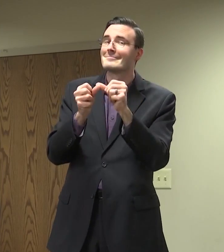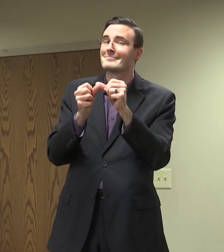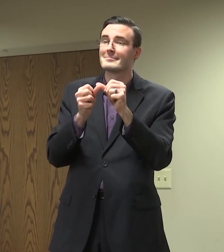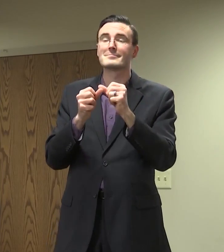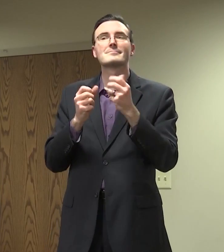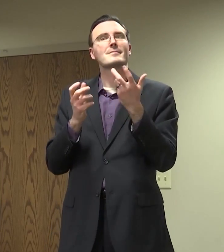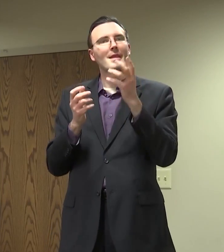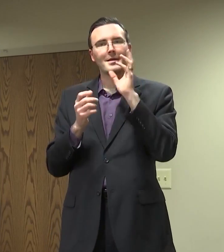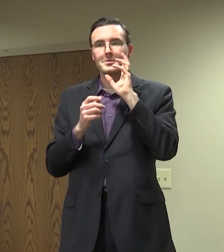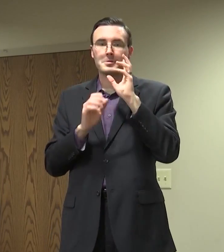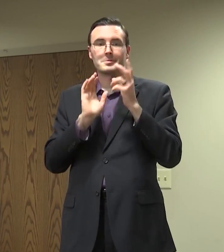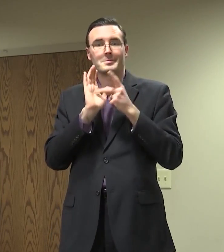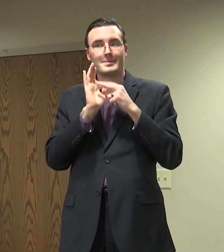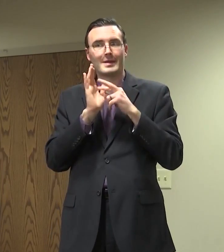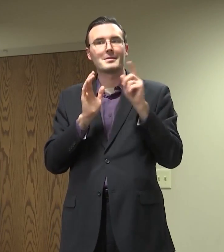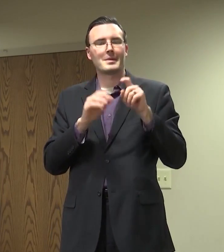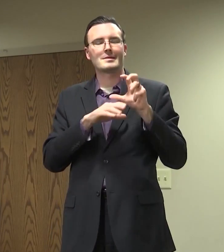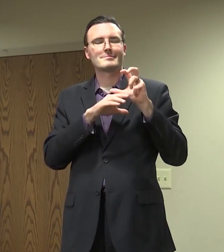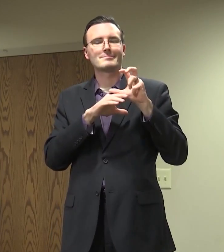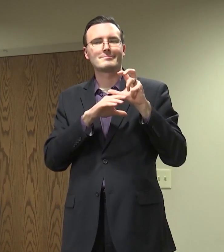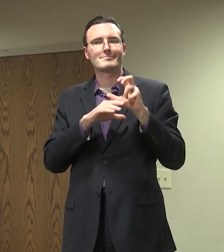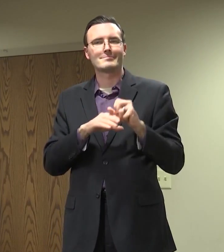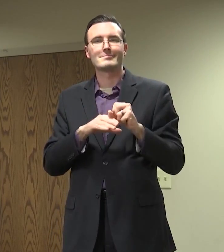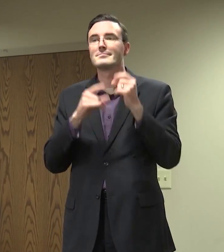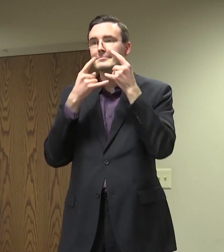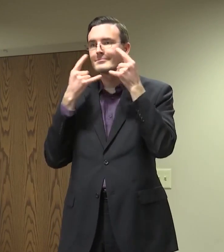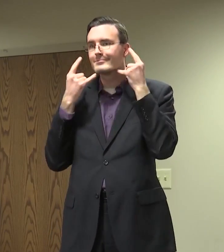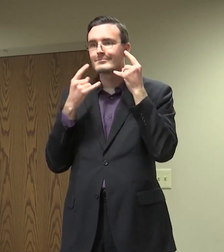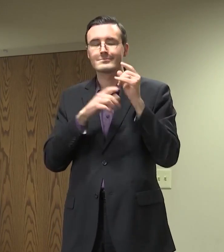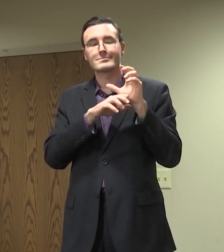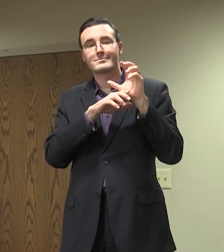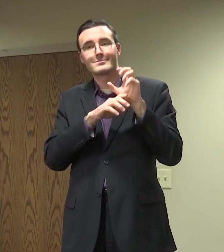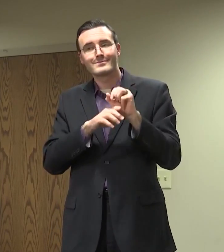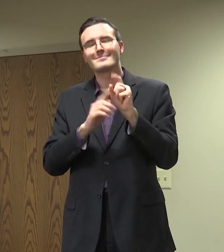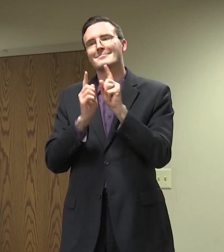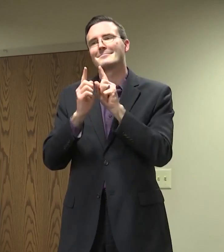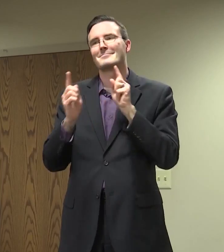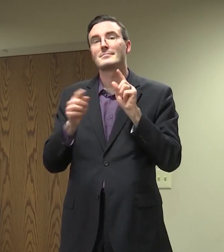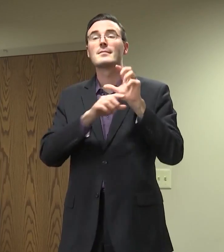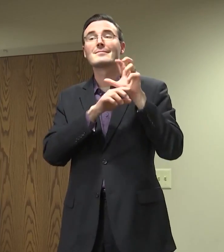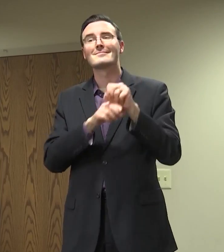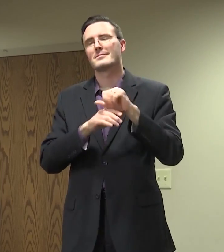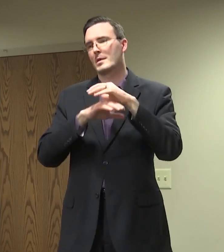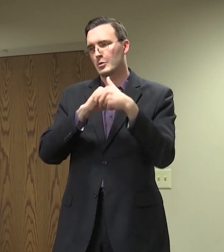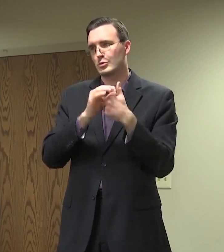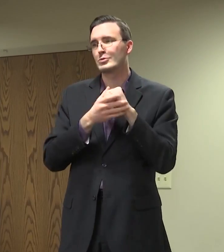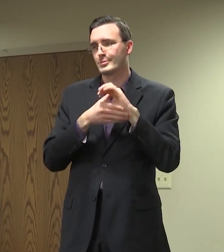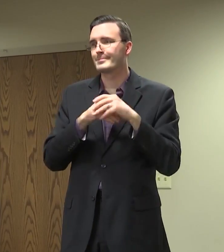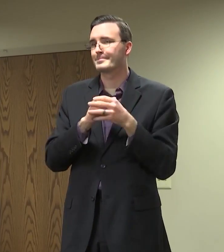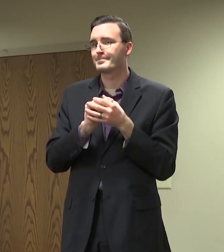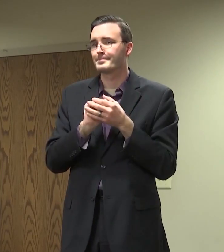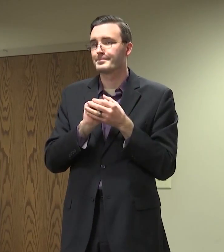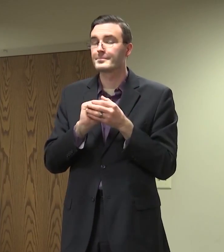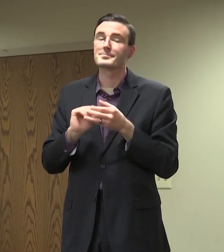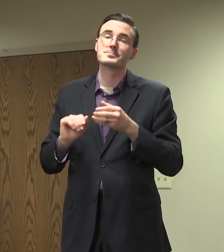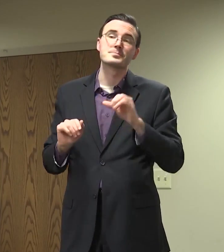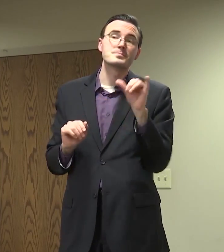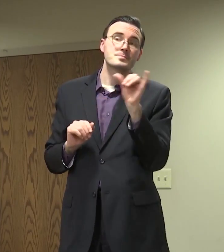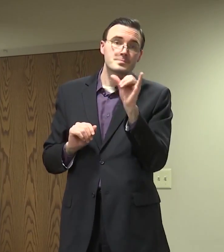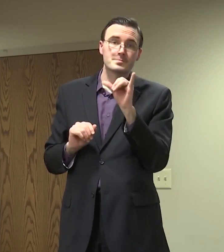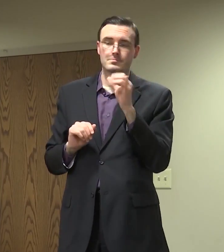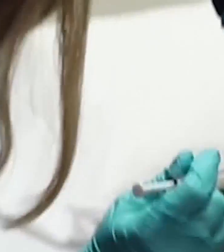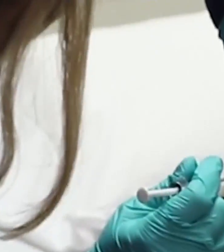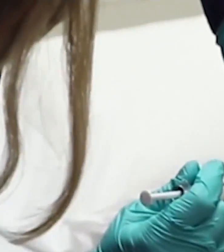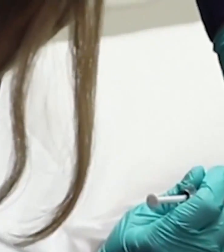social distance, and we will also have to have frequent handwashing. And of course, we will have to limit our contacts outside